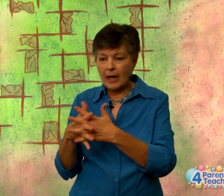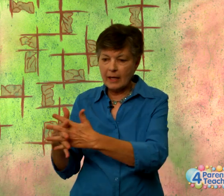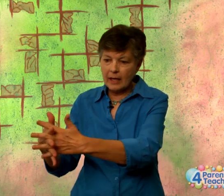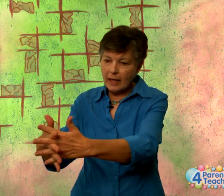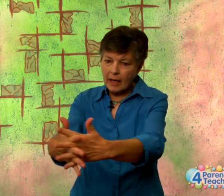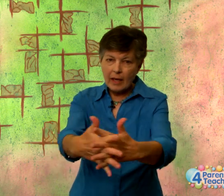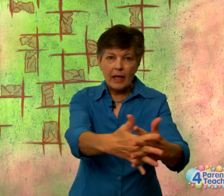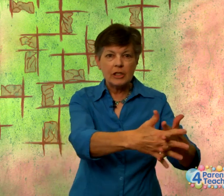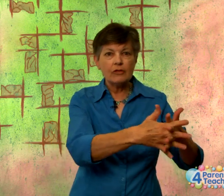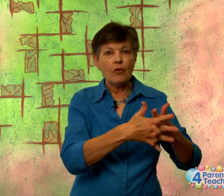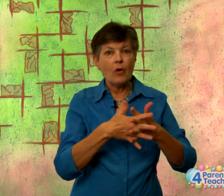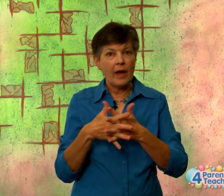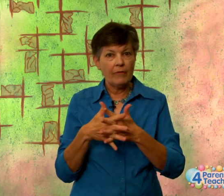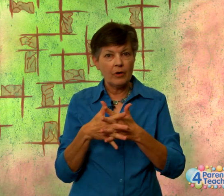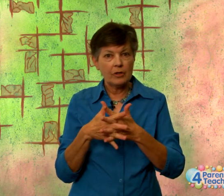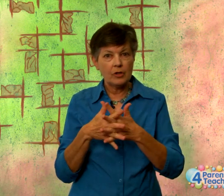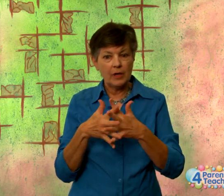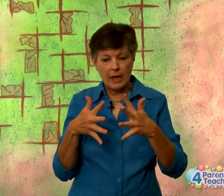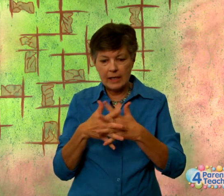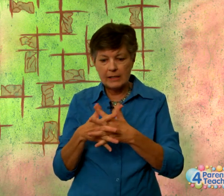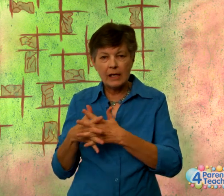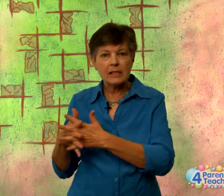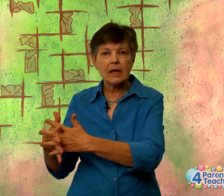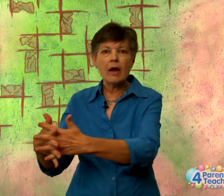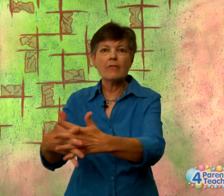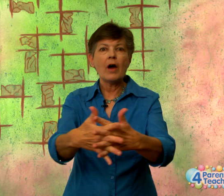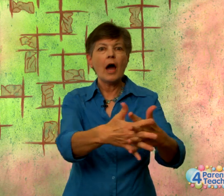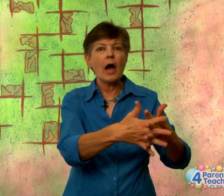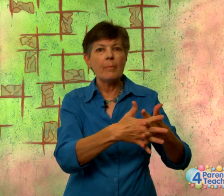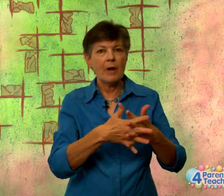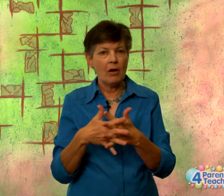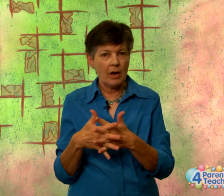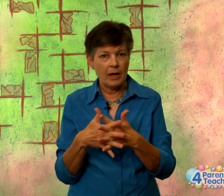it's forever. So the United States of America.